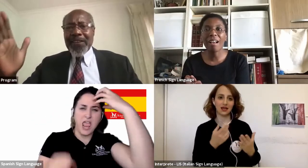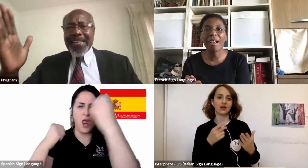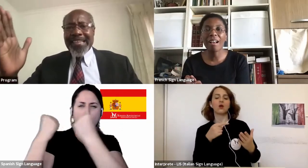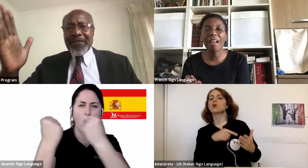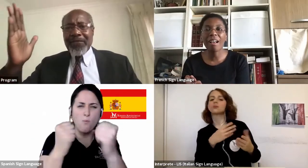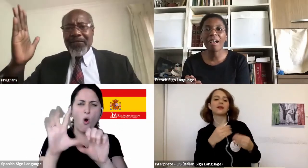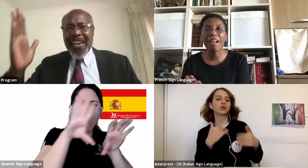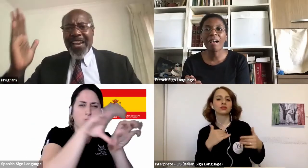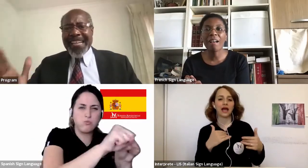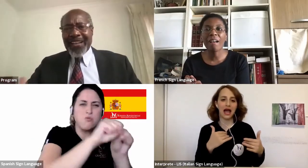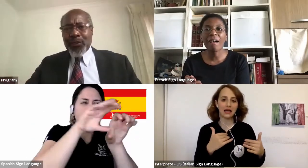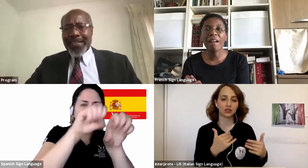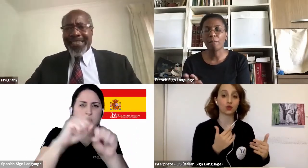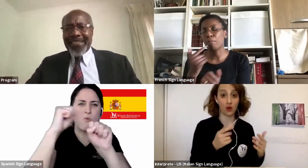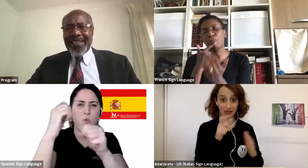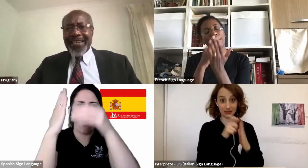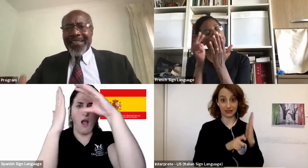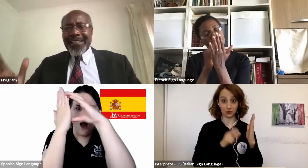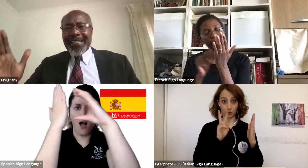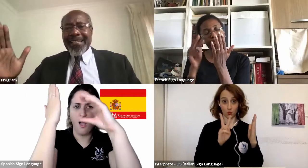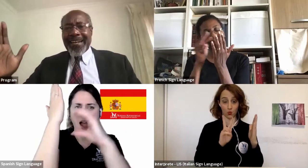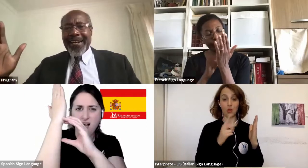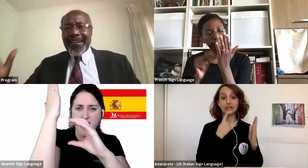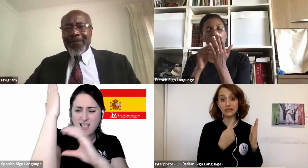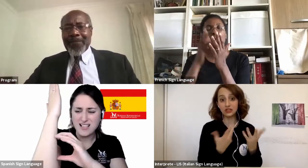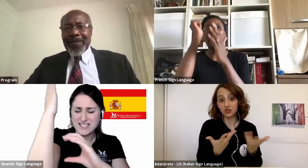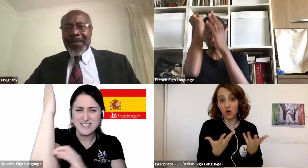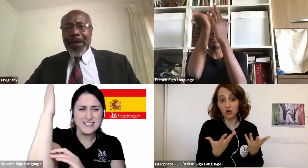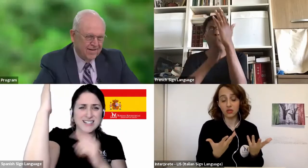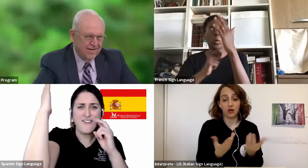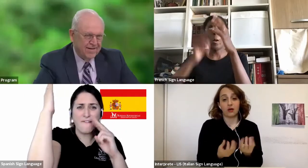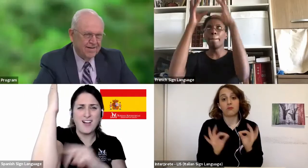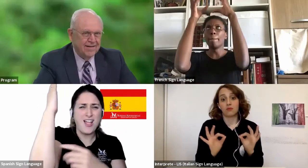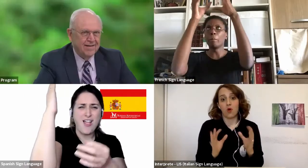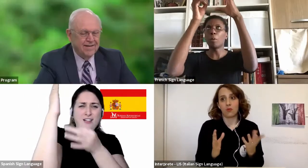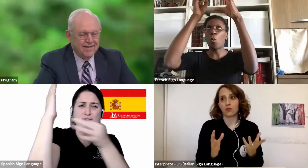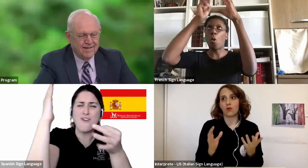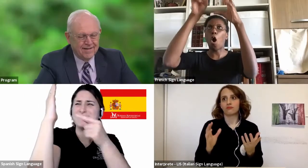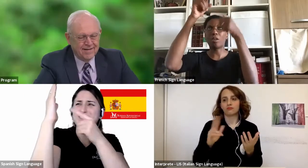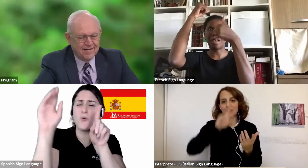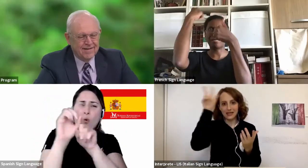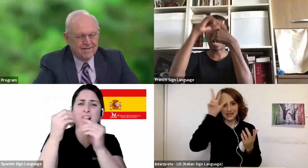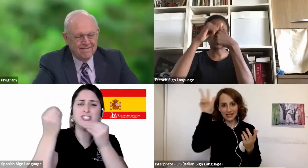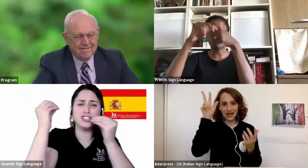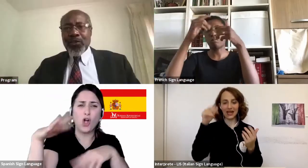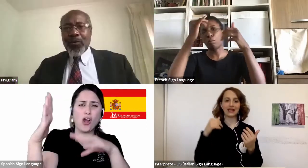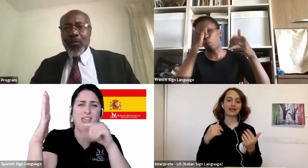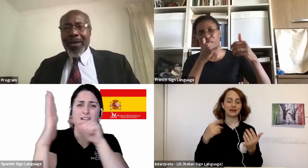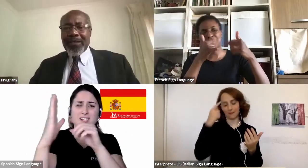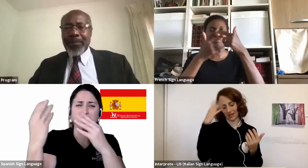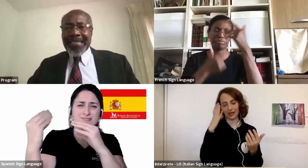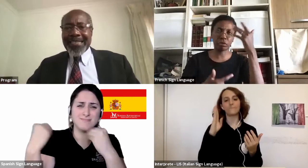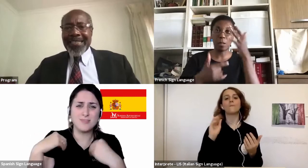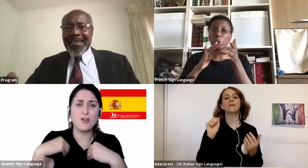Everything very accurate. The Babylonian kingdom, Nebuchadnezzar's kingdom